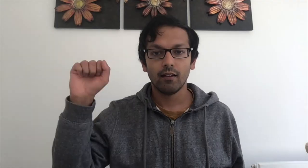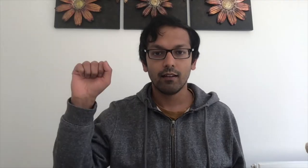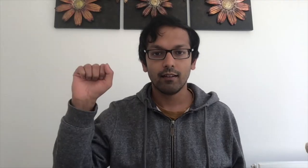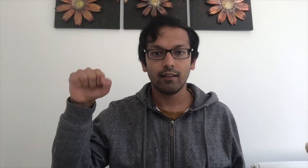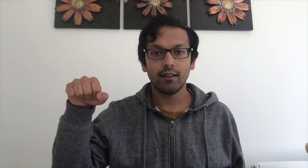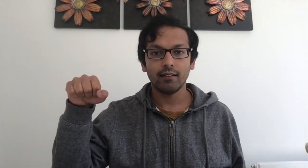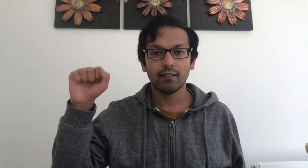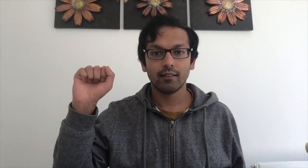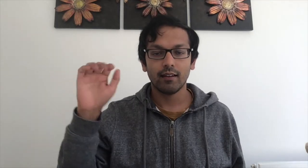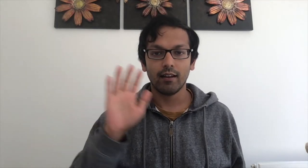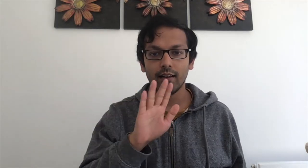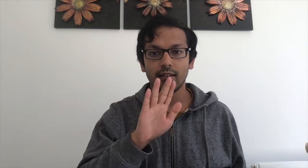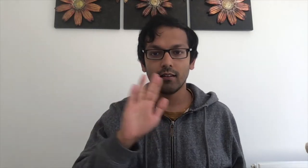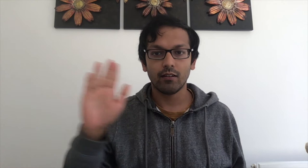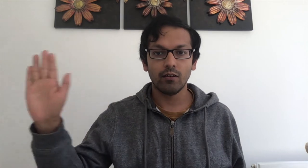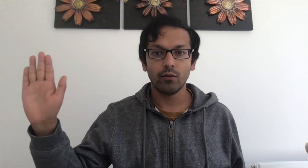Yes and no.